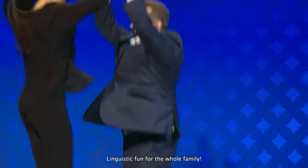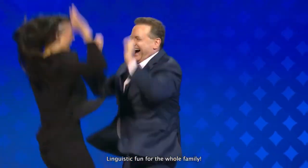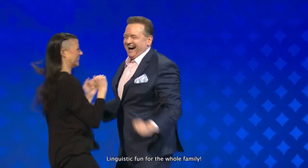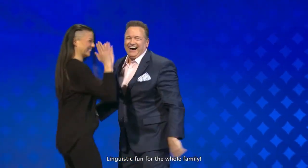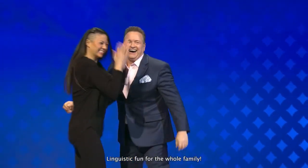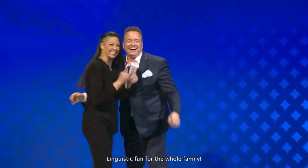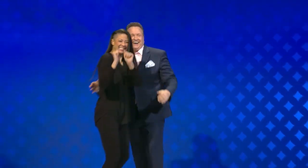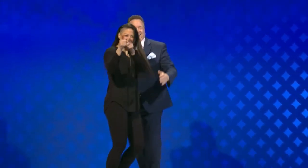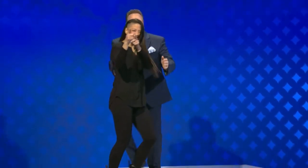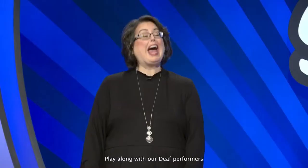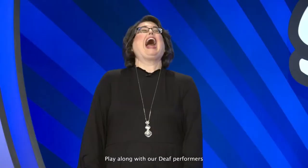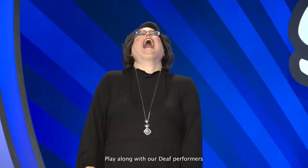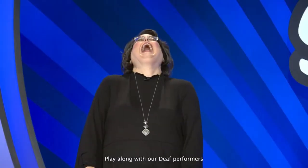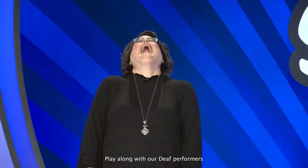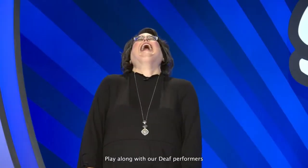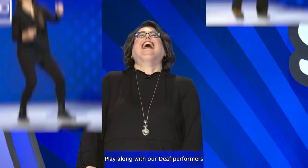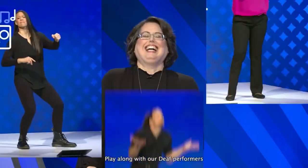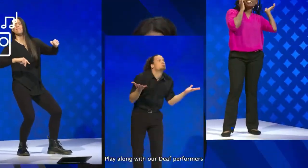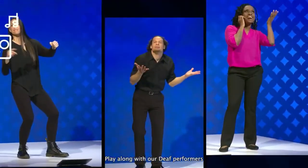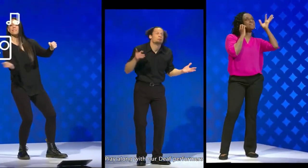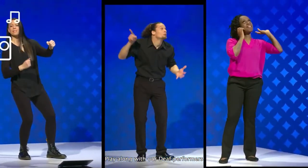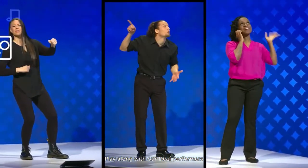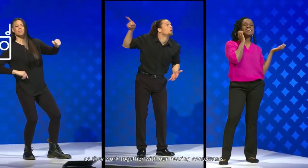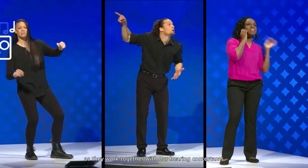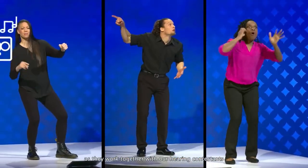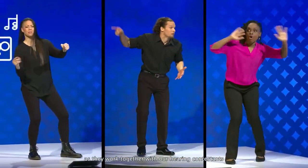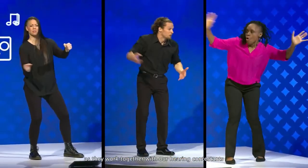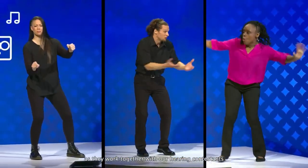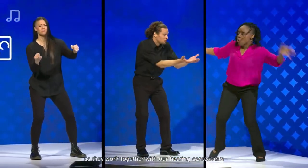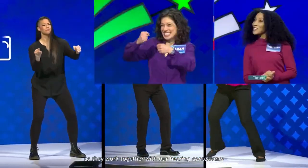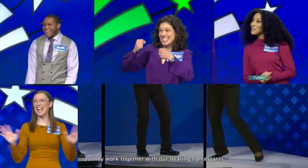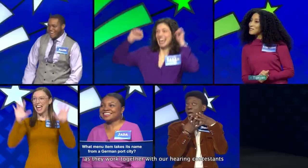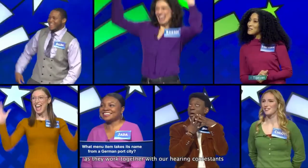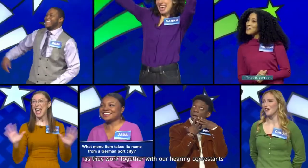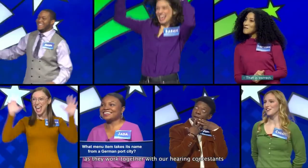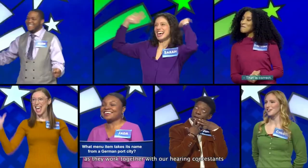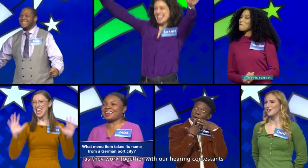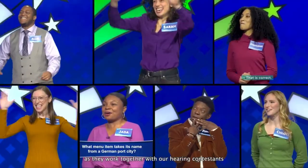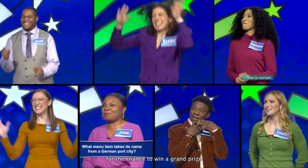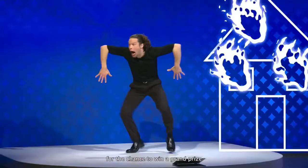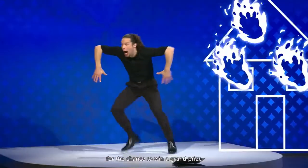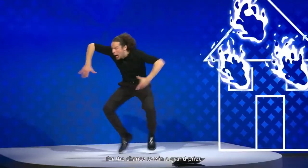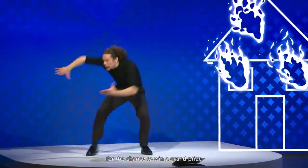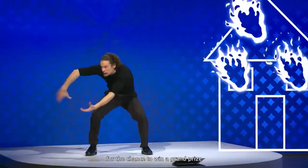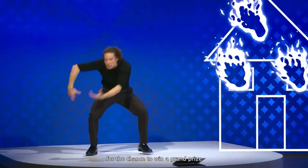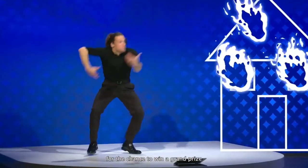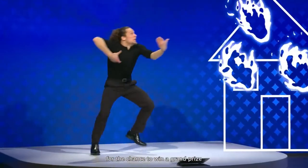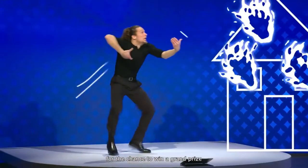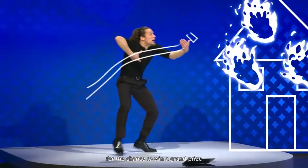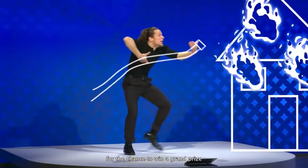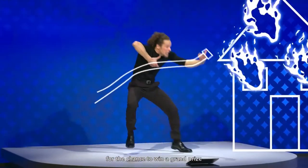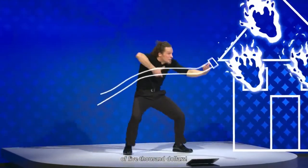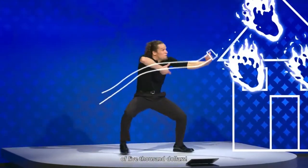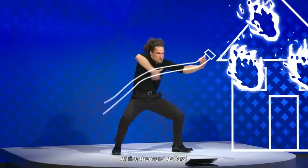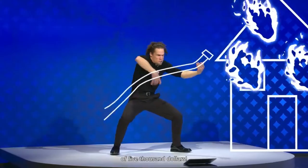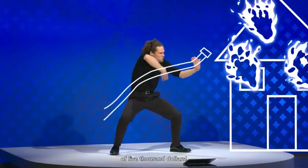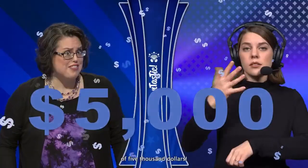whole family. Play along with our deaf performers as they work together with our hearing contestants for the chance to win a grand prize of $5